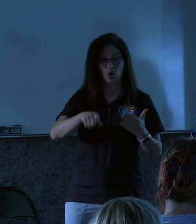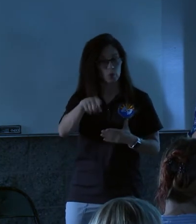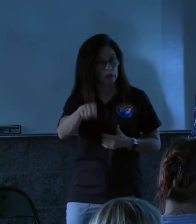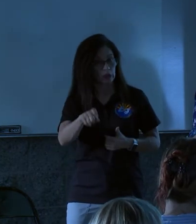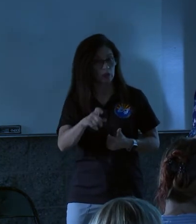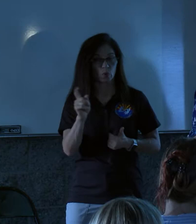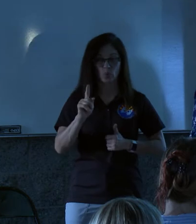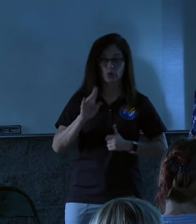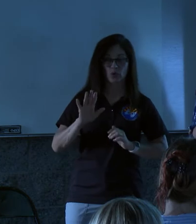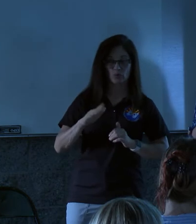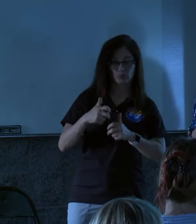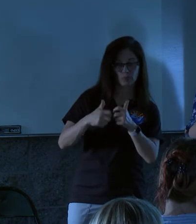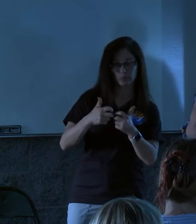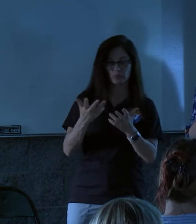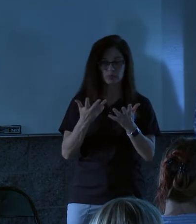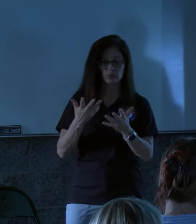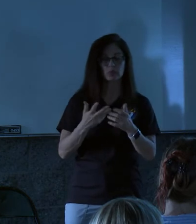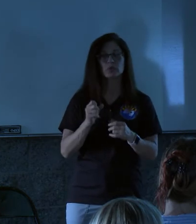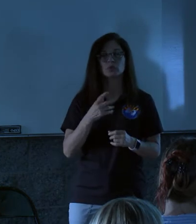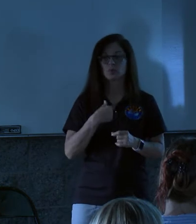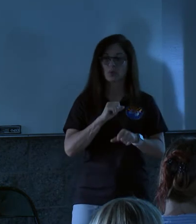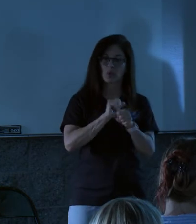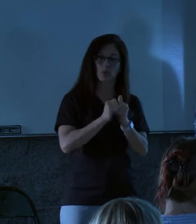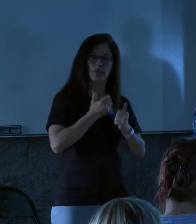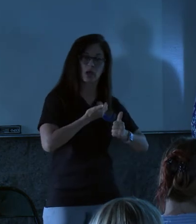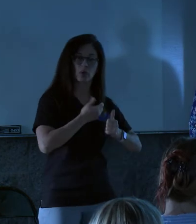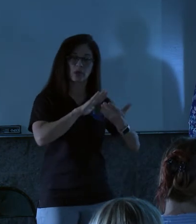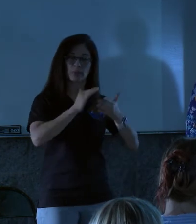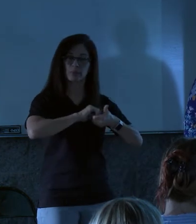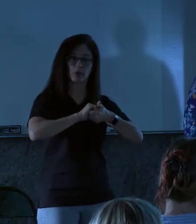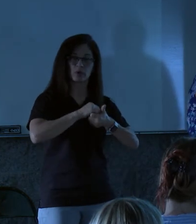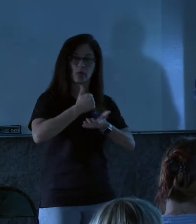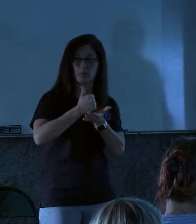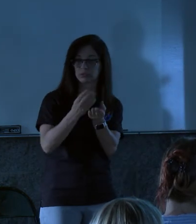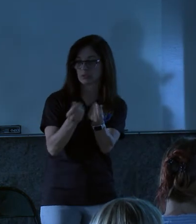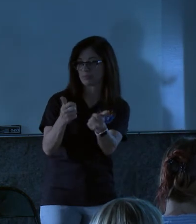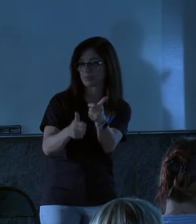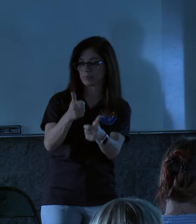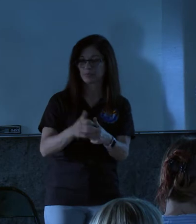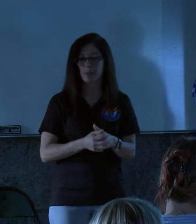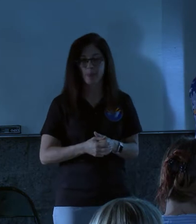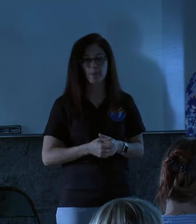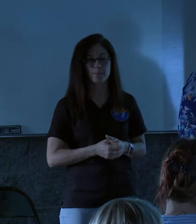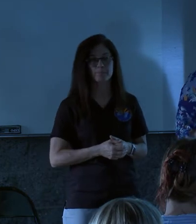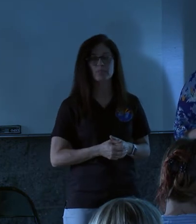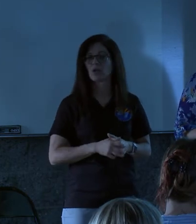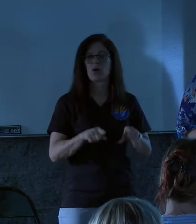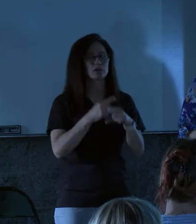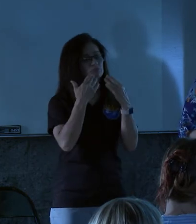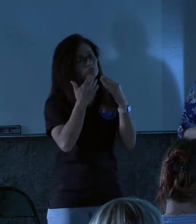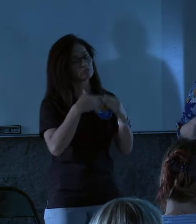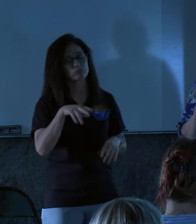is you need or where your gaps are so then we can work with our community partners to help problem solve that. And many thanks to the United Way for